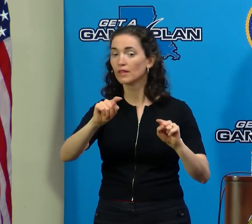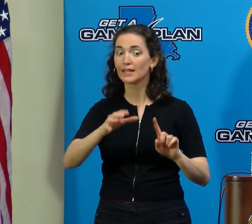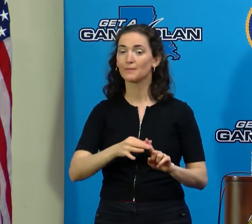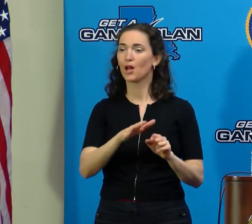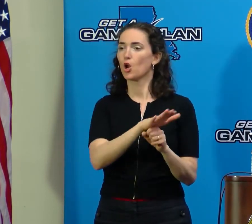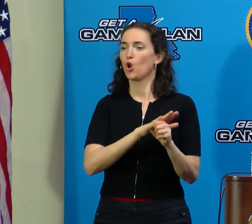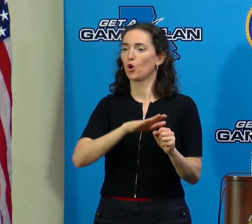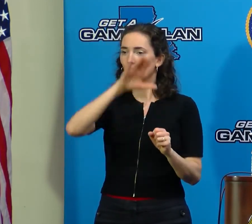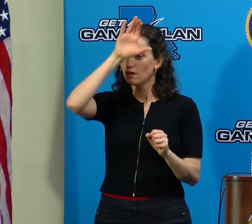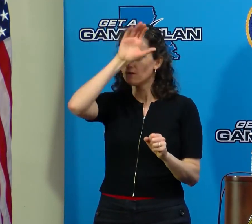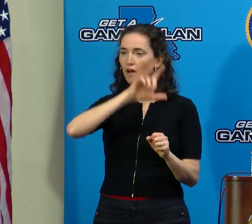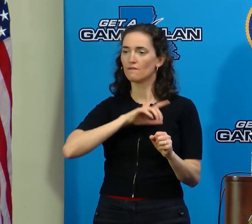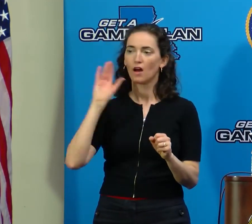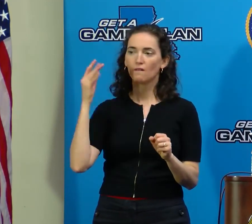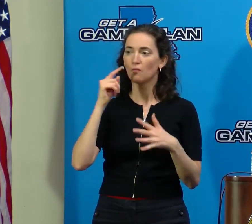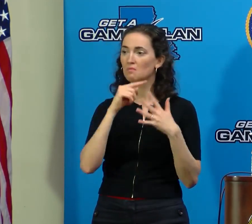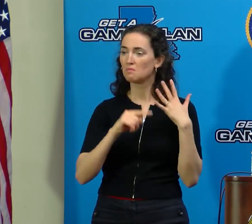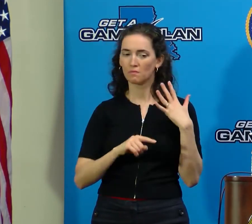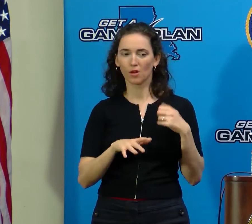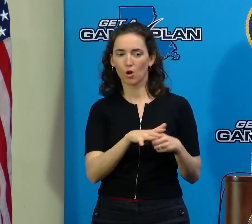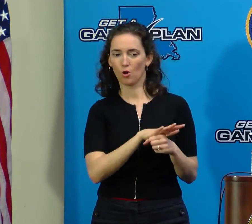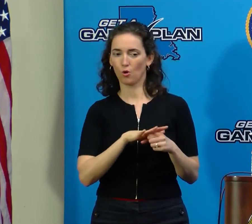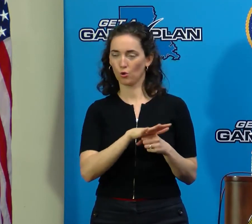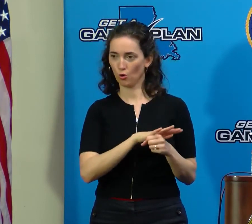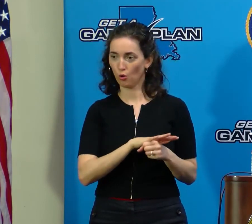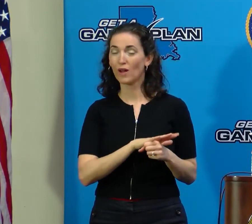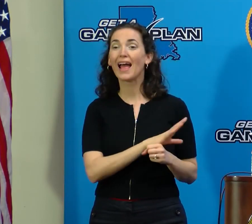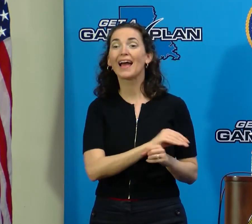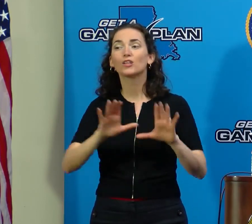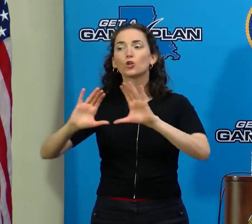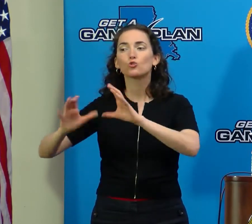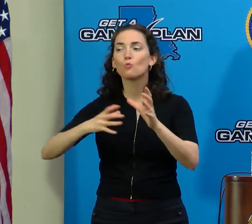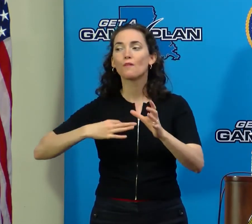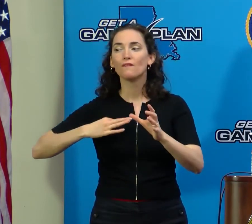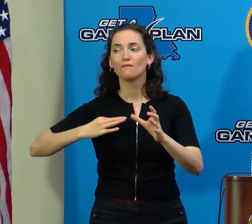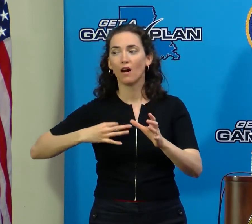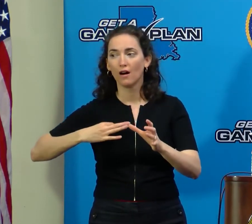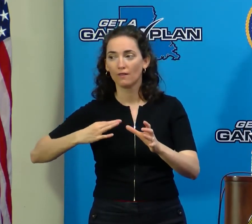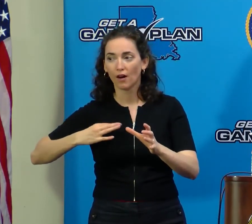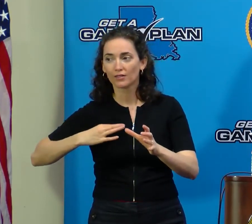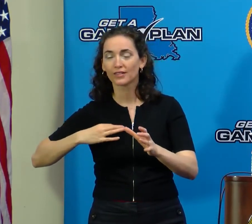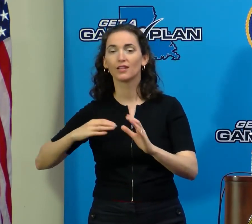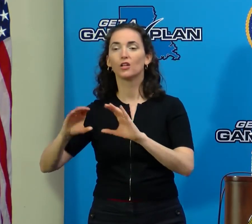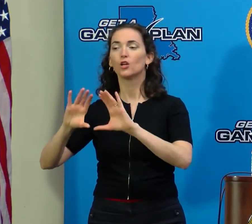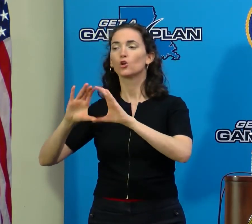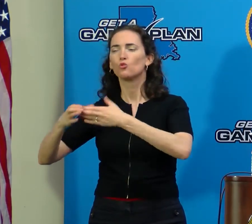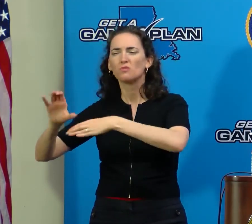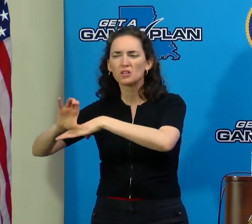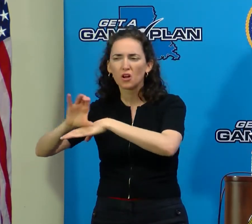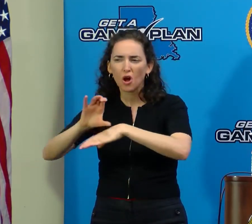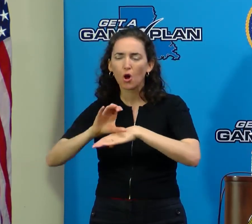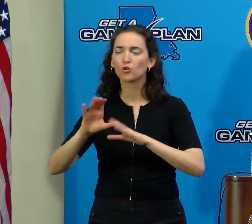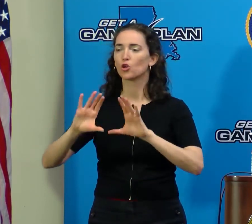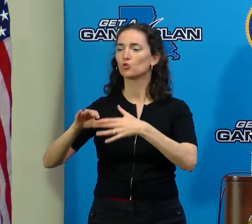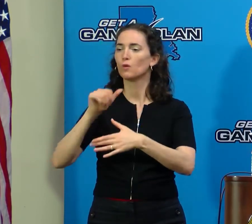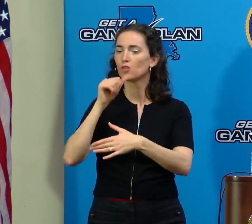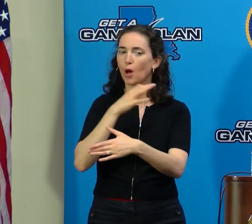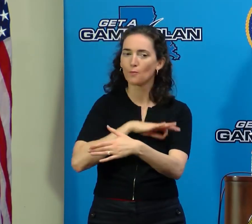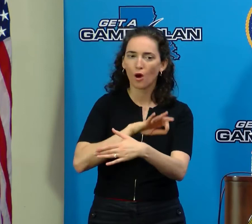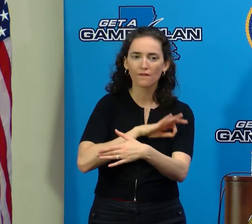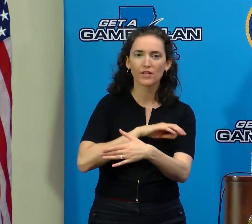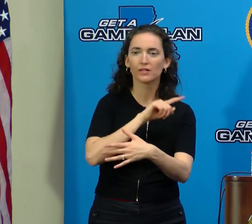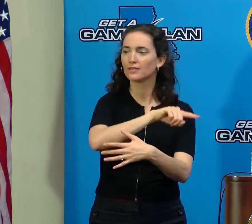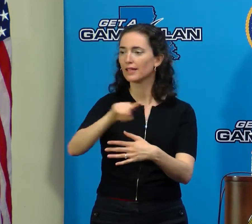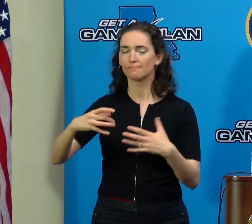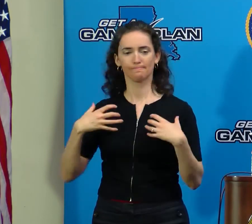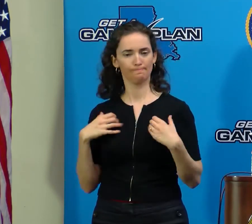responders and the volunteer groups, the faith-based organizations, the nonprofits, all of